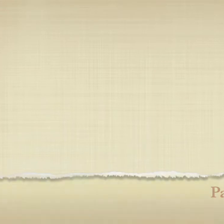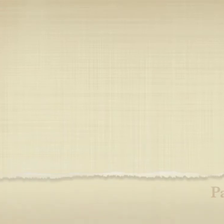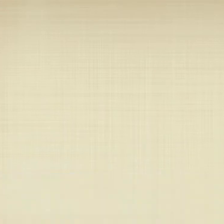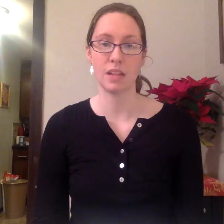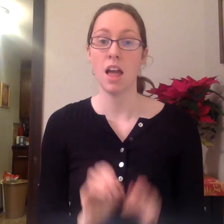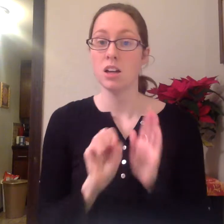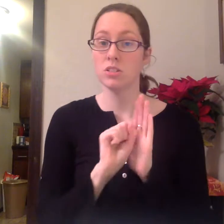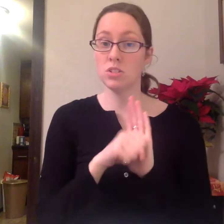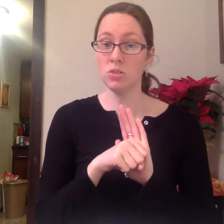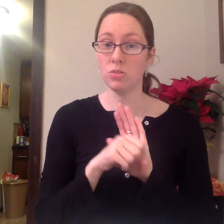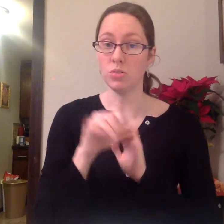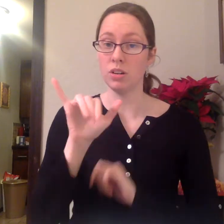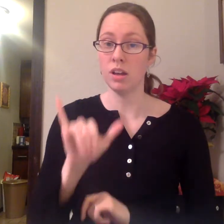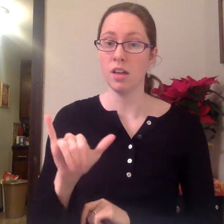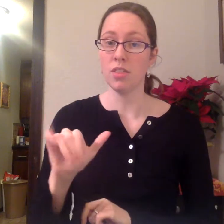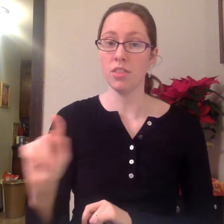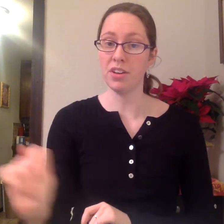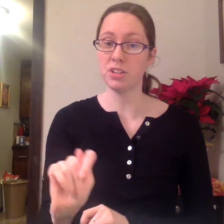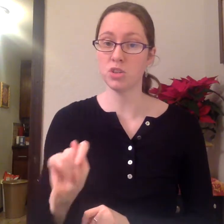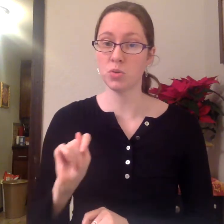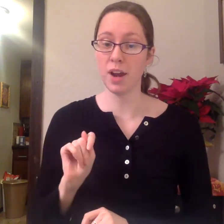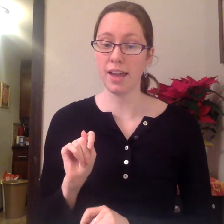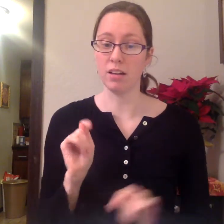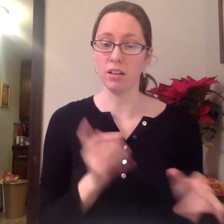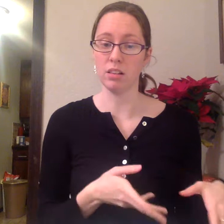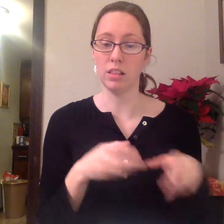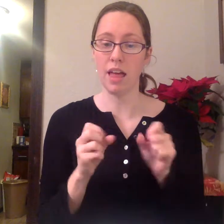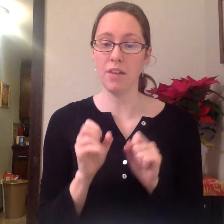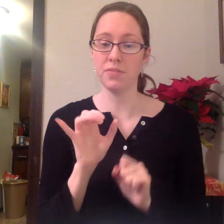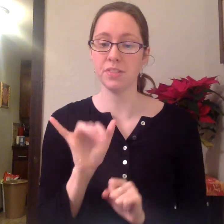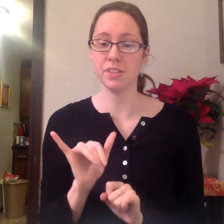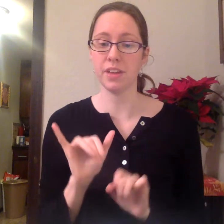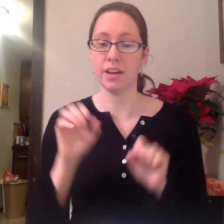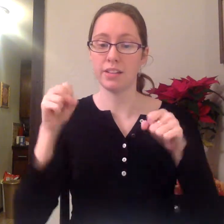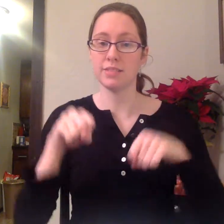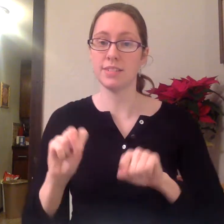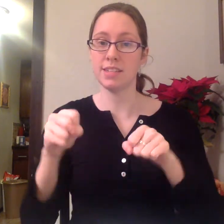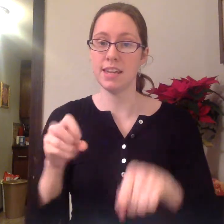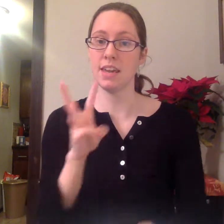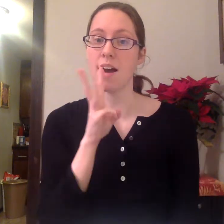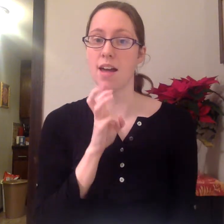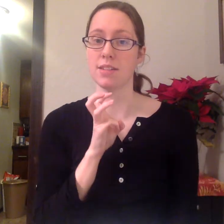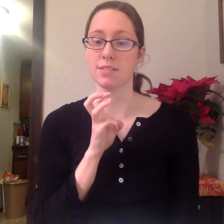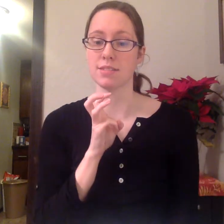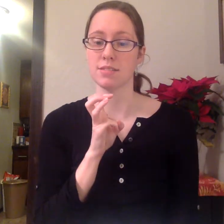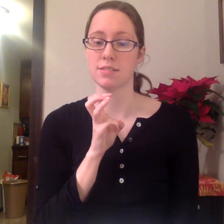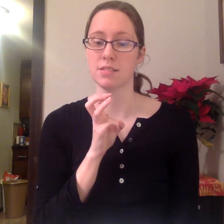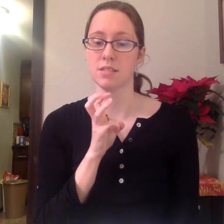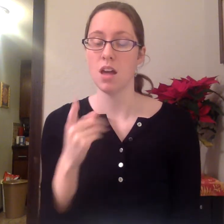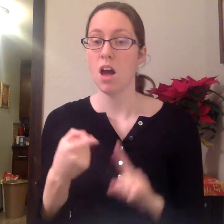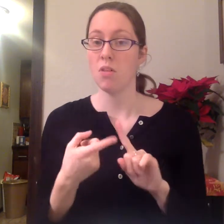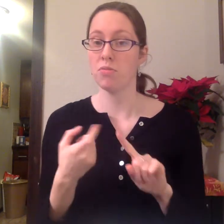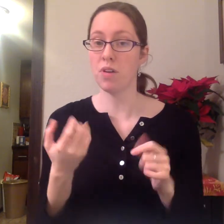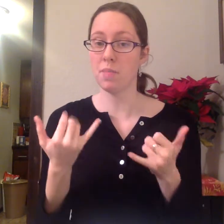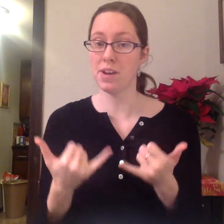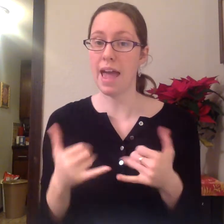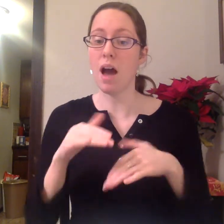Soon, the trail left the sea ice. From now